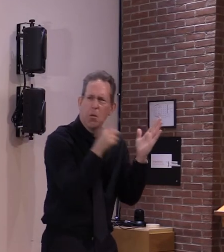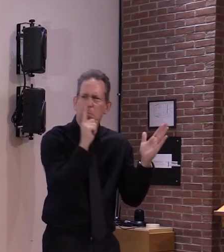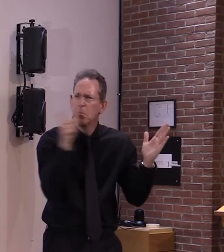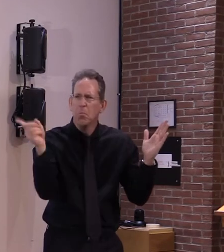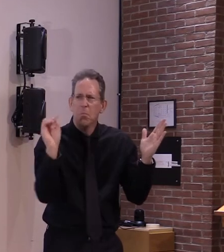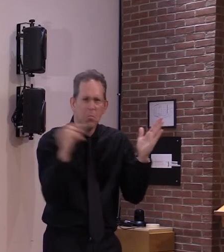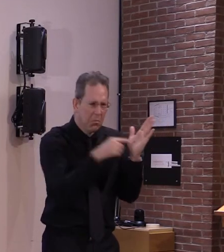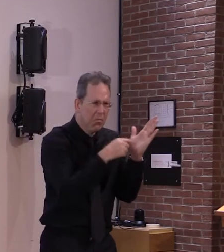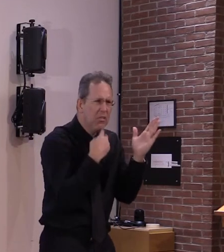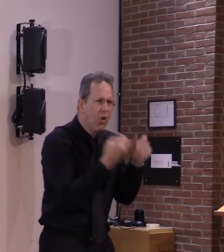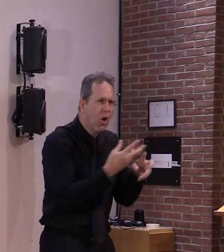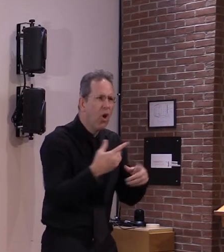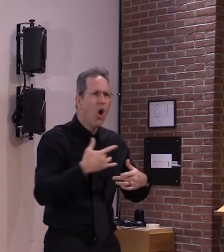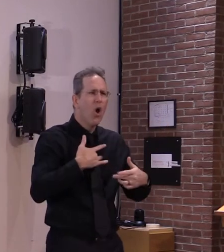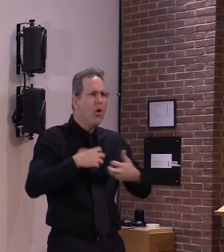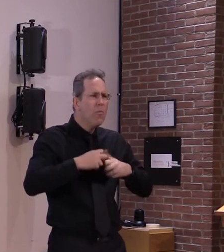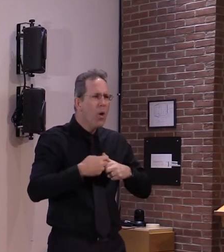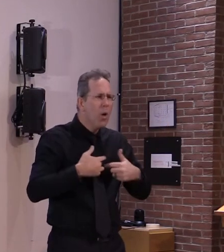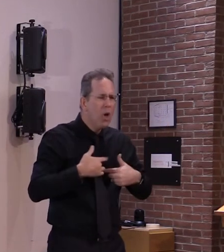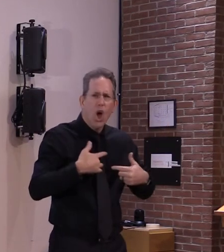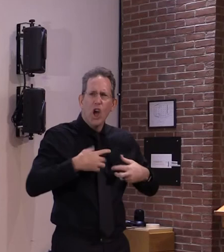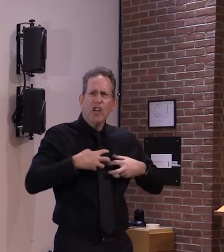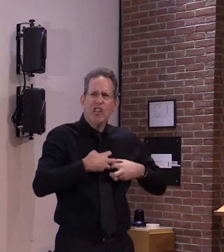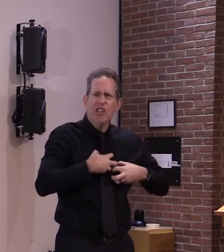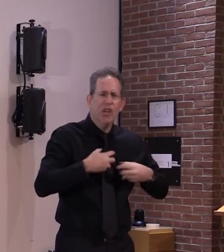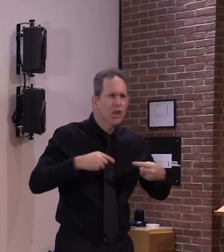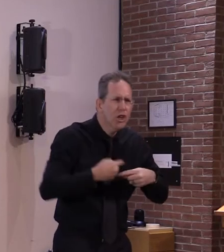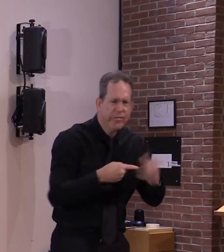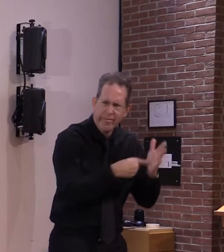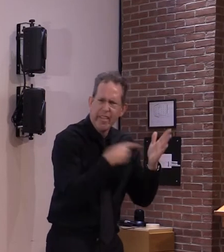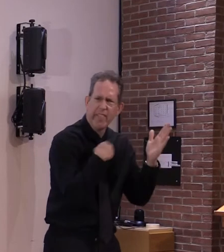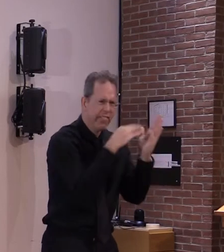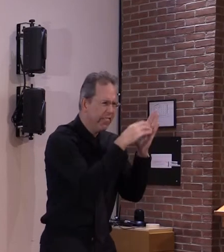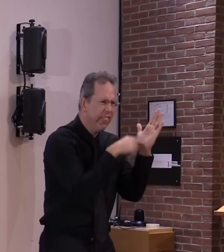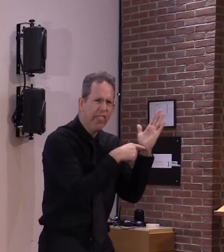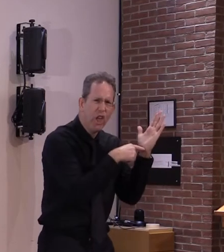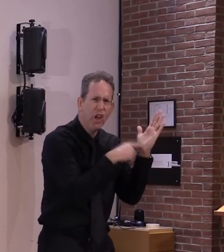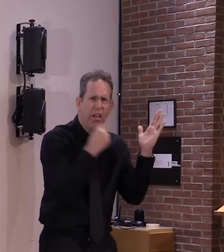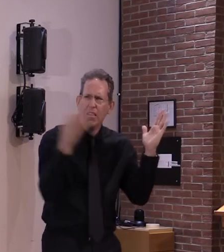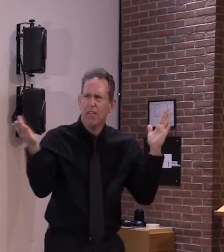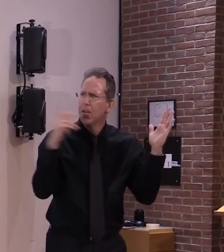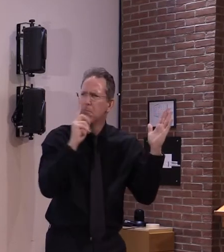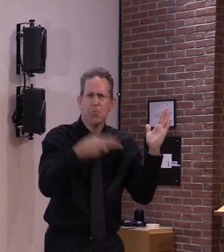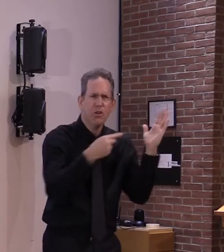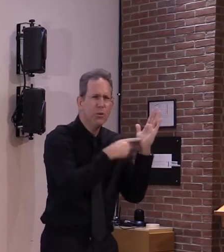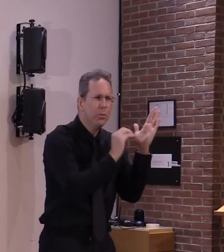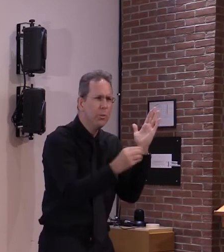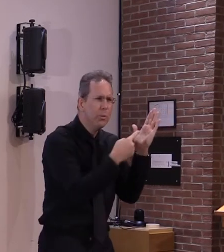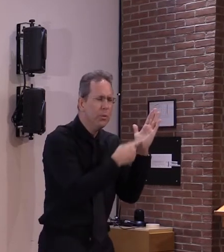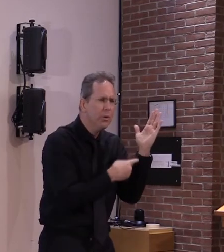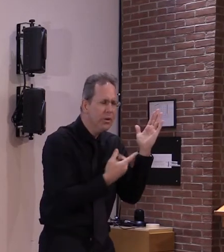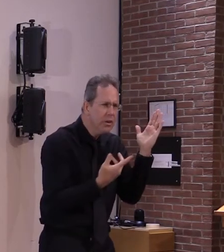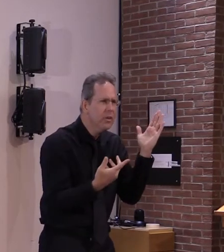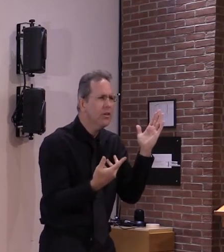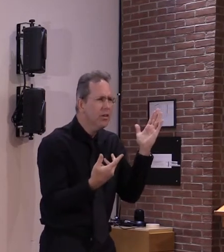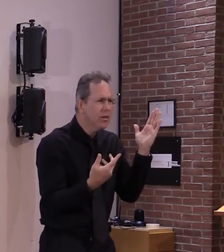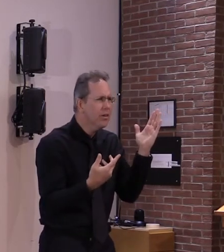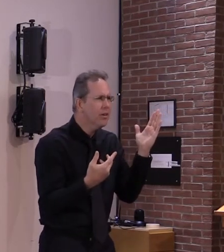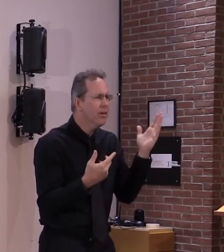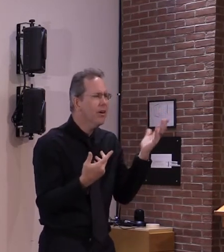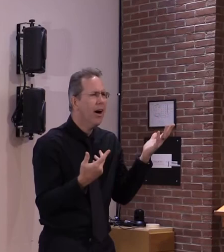uh cardiac cardiac cardiac cardiac cardiac cardiac thrombocytopenia